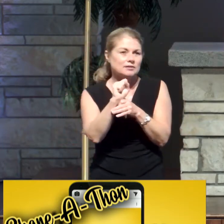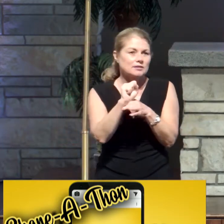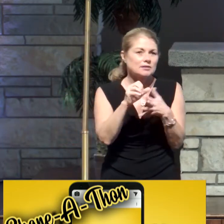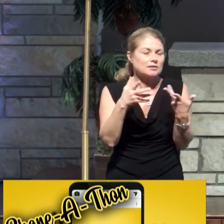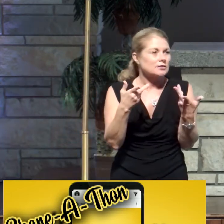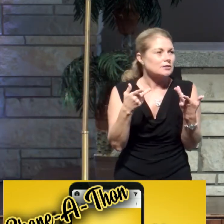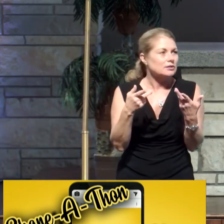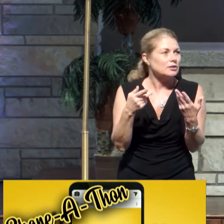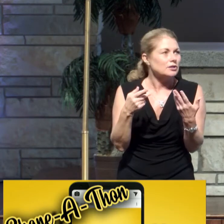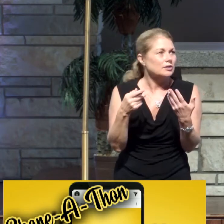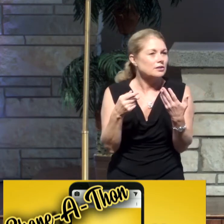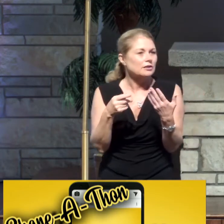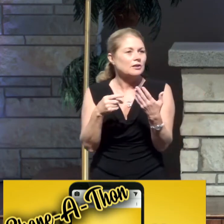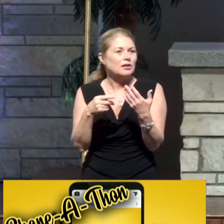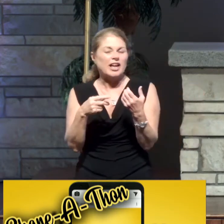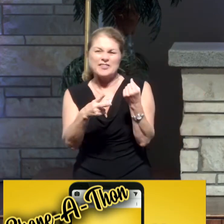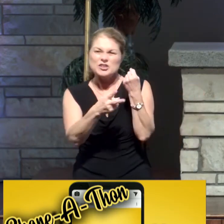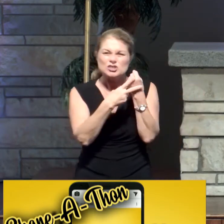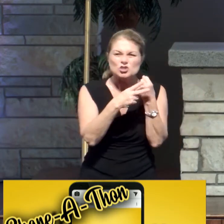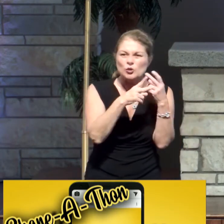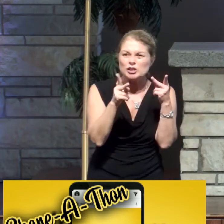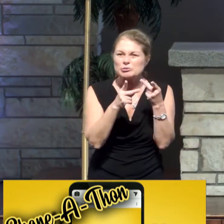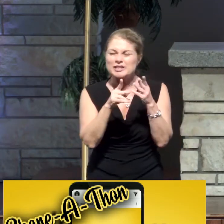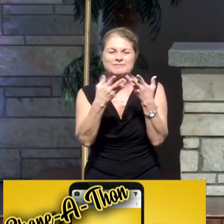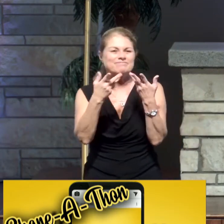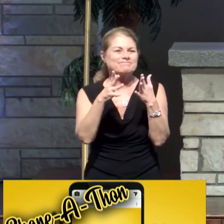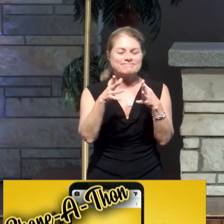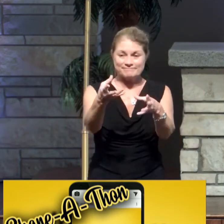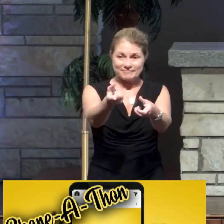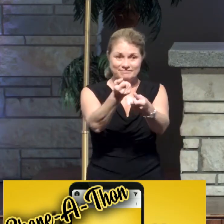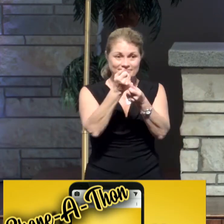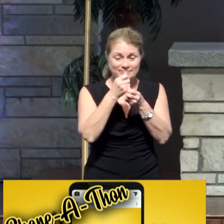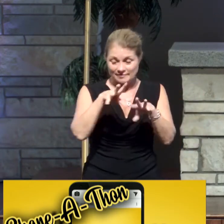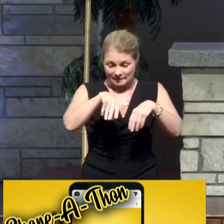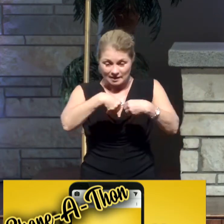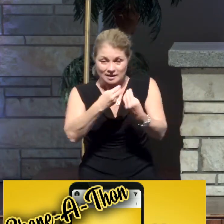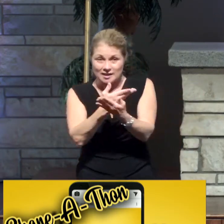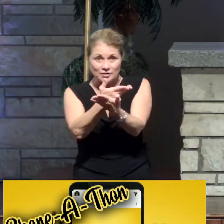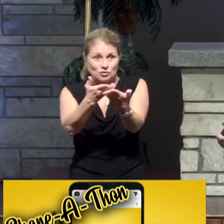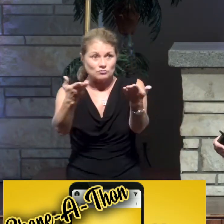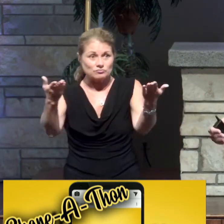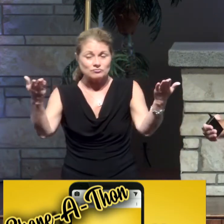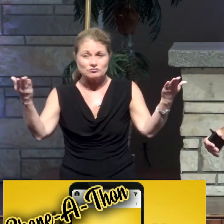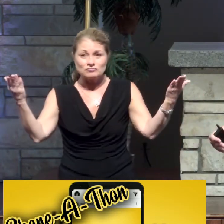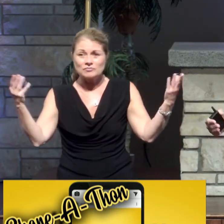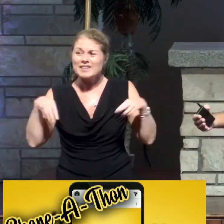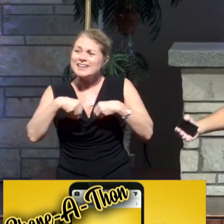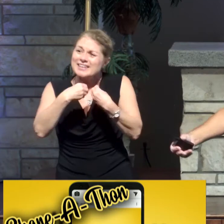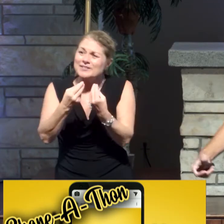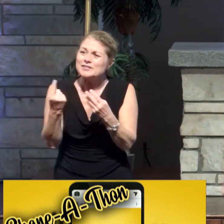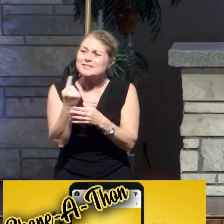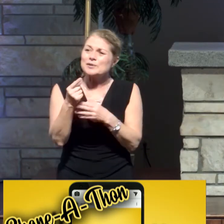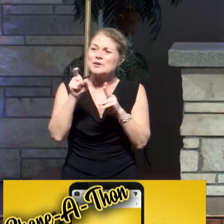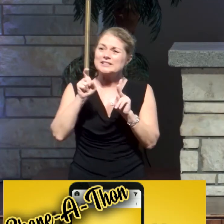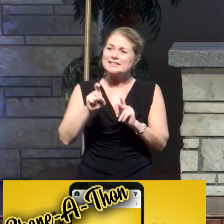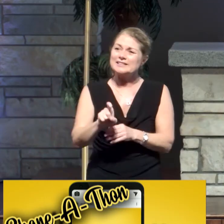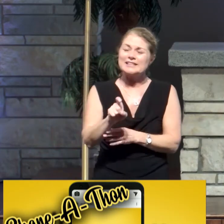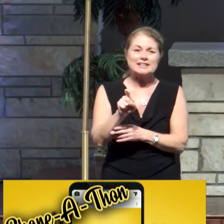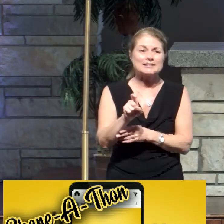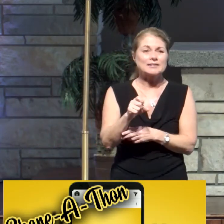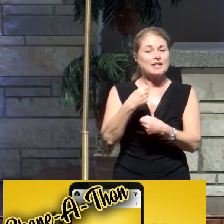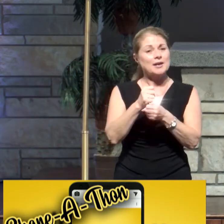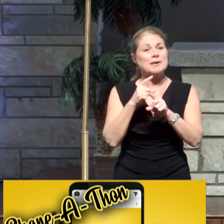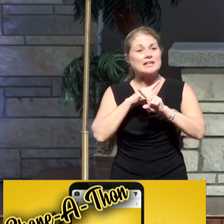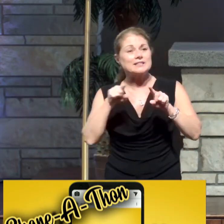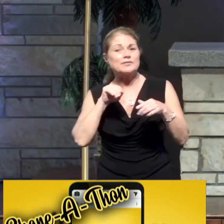the used store at place. Give the stuff away. Give it away to someone in need and make a difference